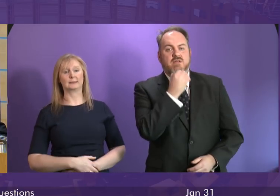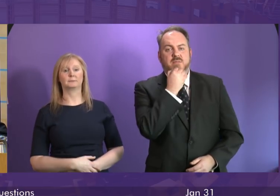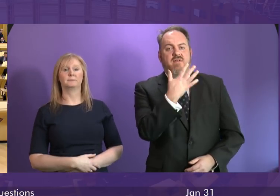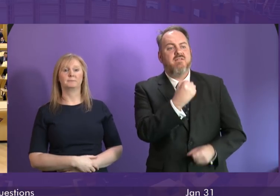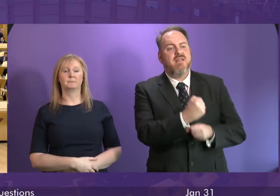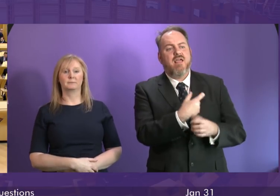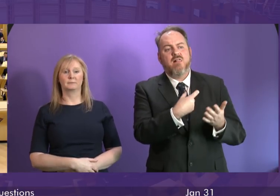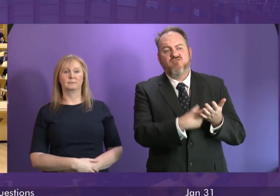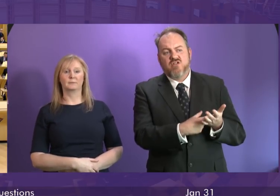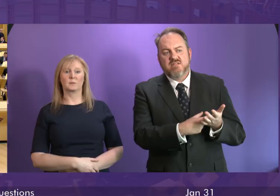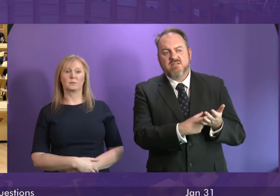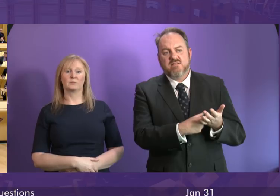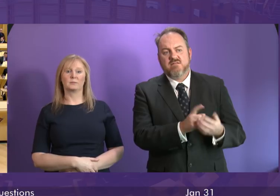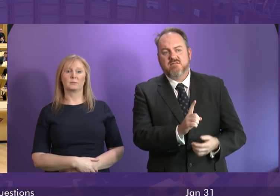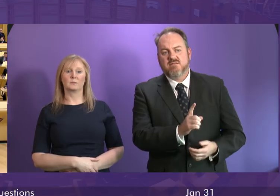Gail Ross